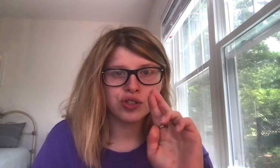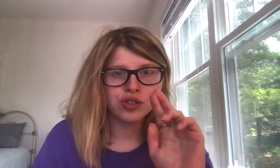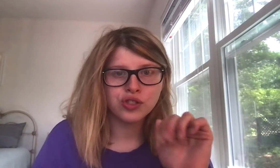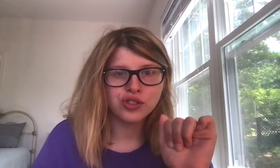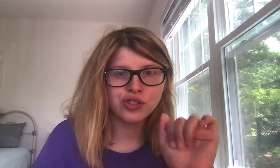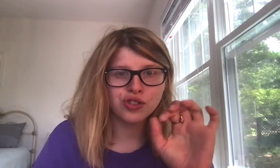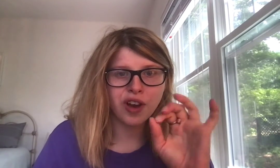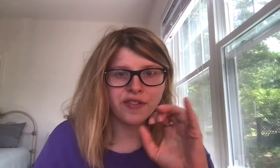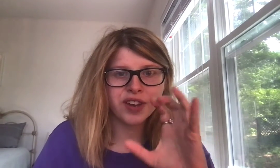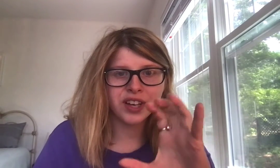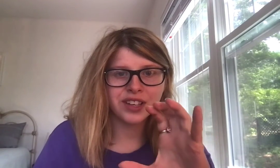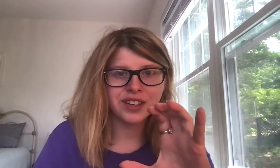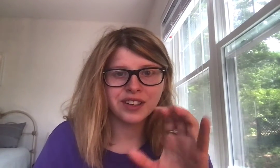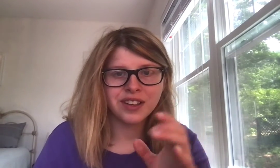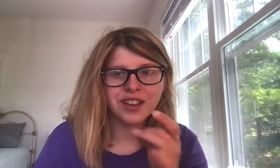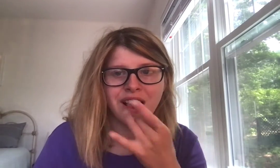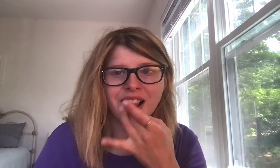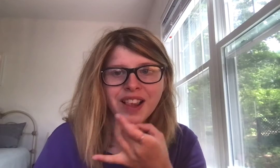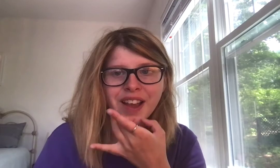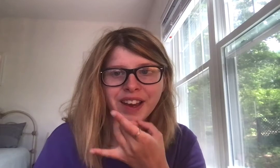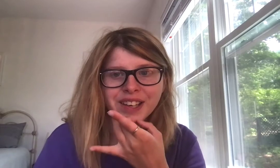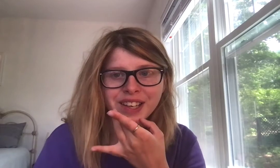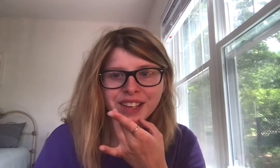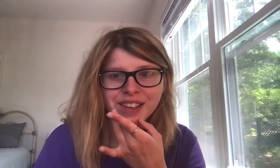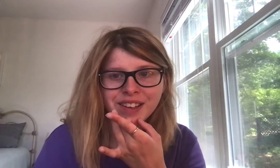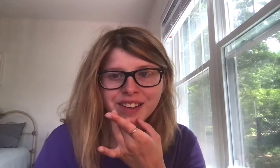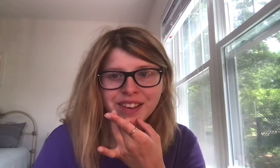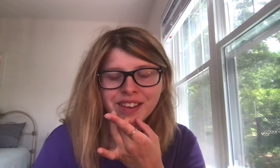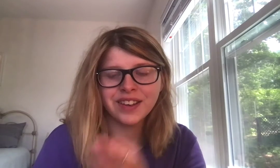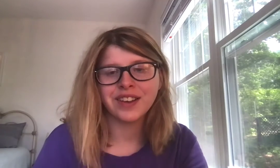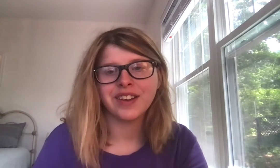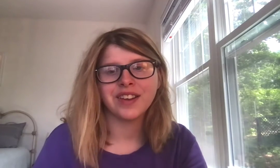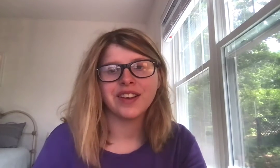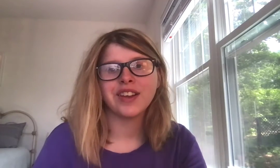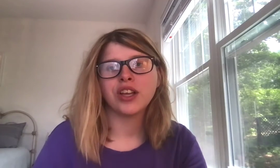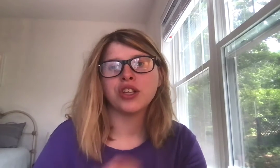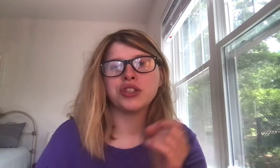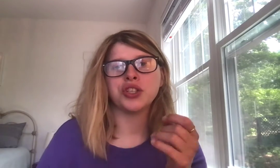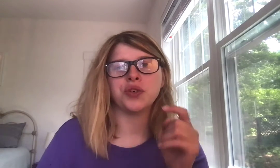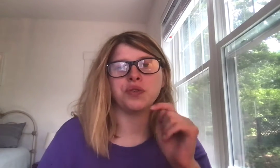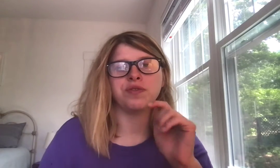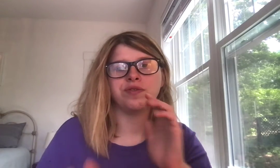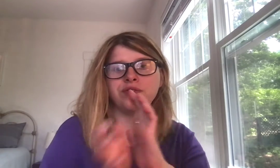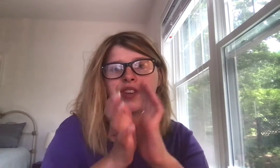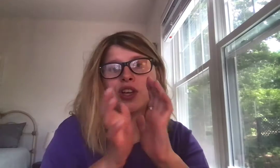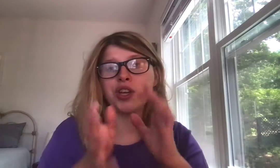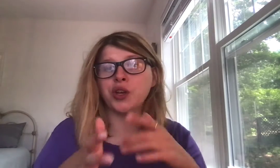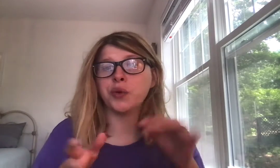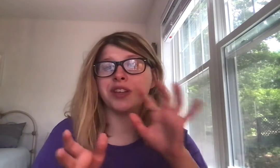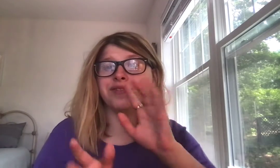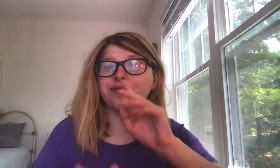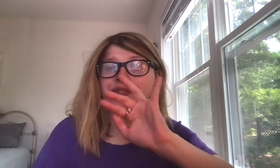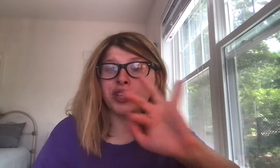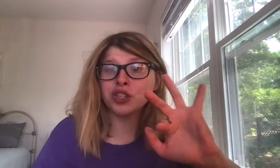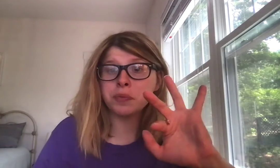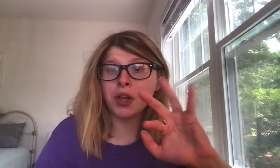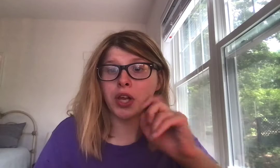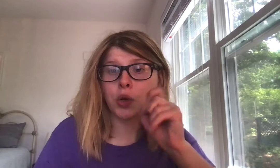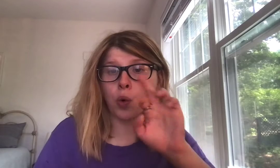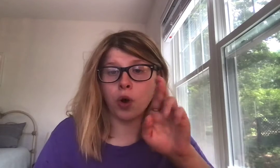traffic light stuff you can fingerspell it or